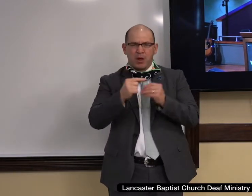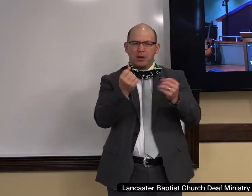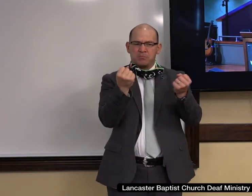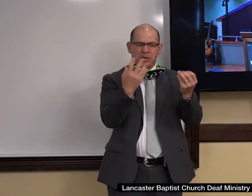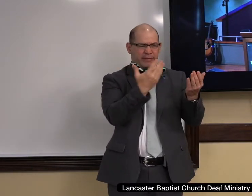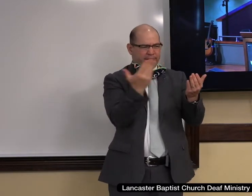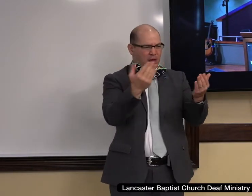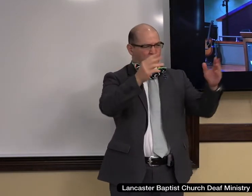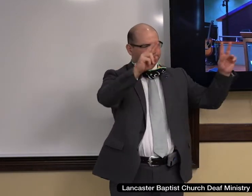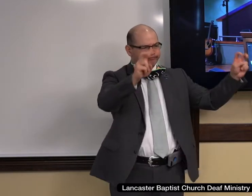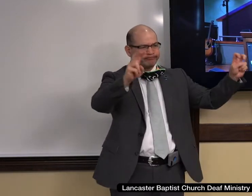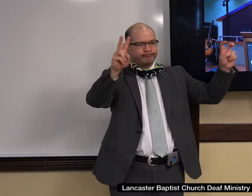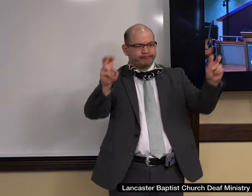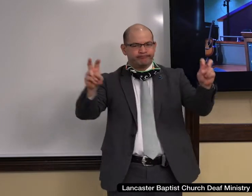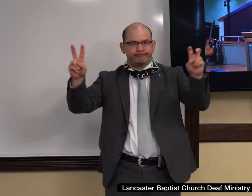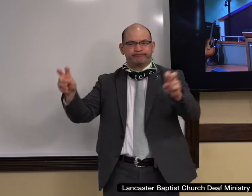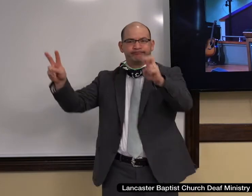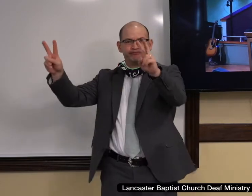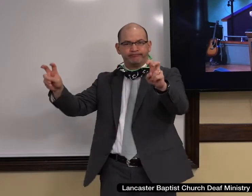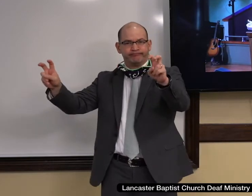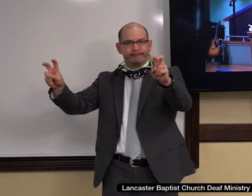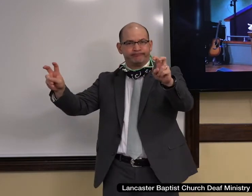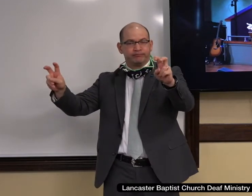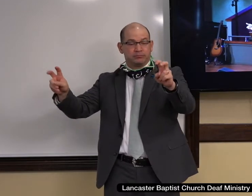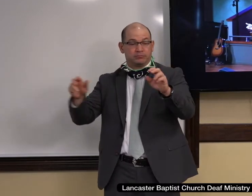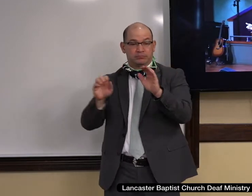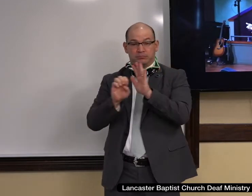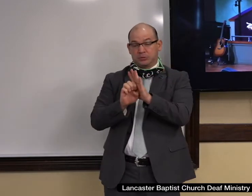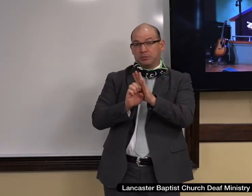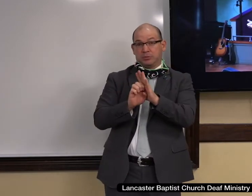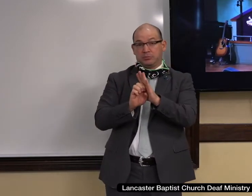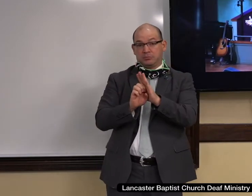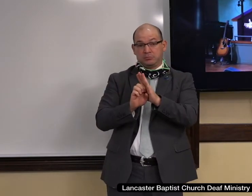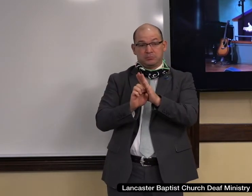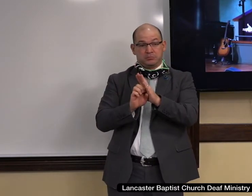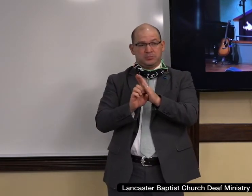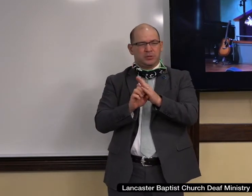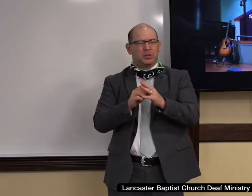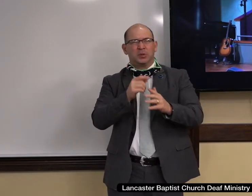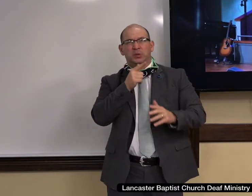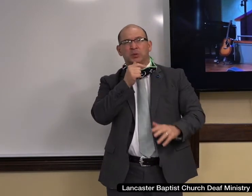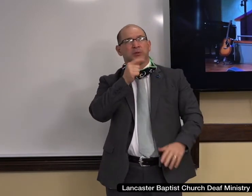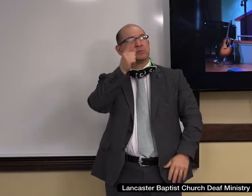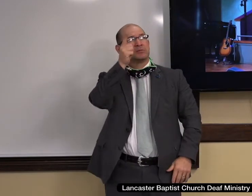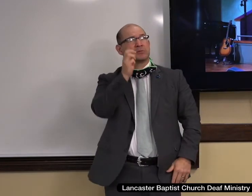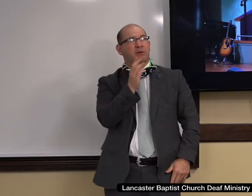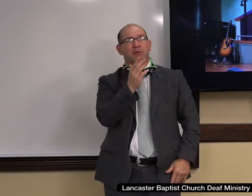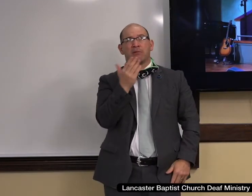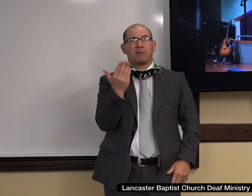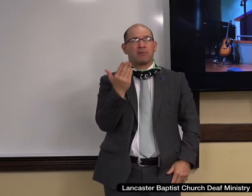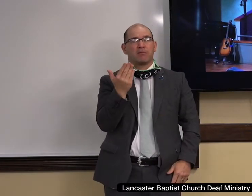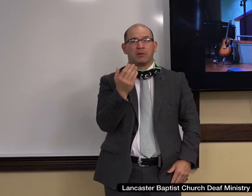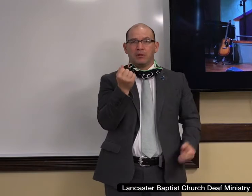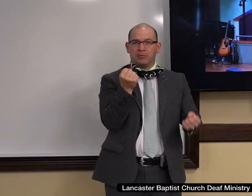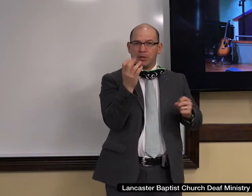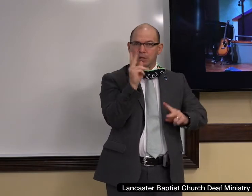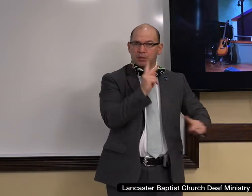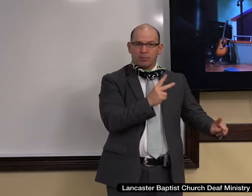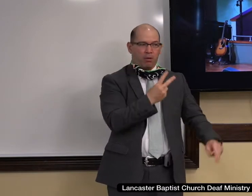even the very topic of God himself as we see a growing trend toward atheism and next week I will